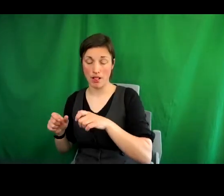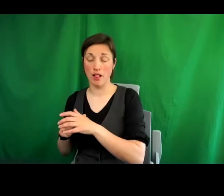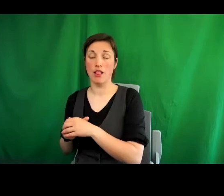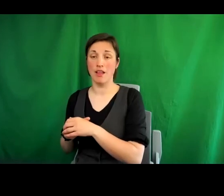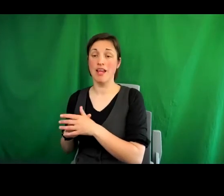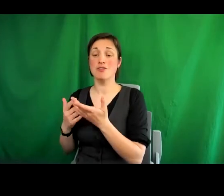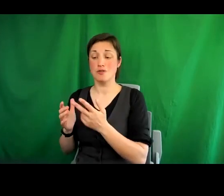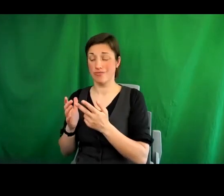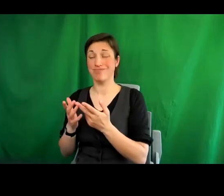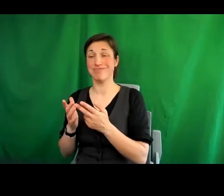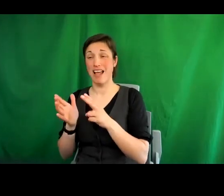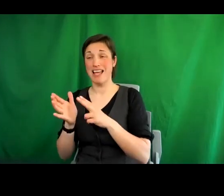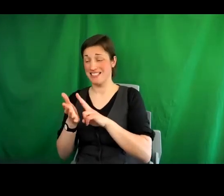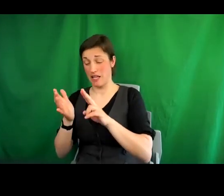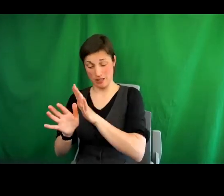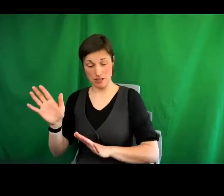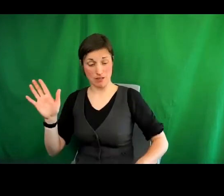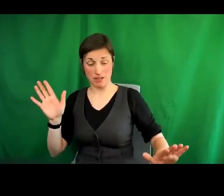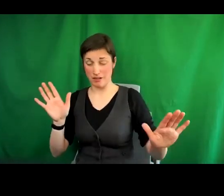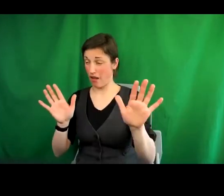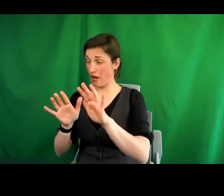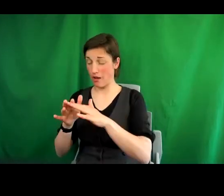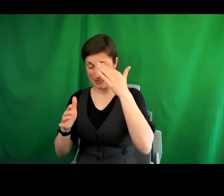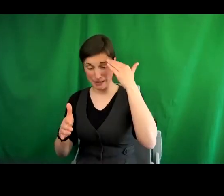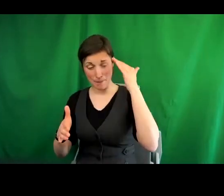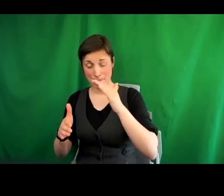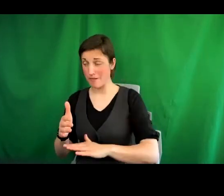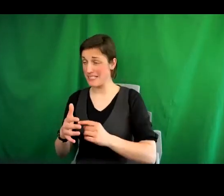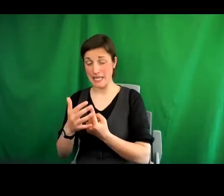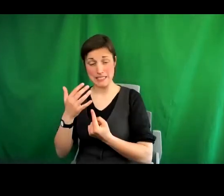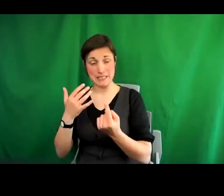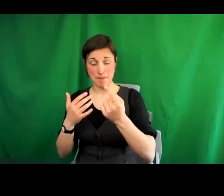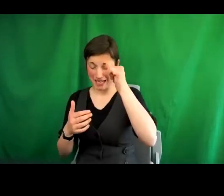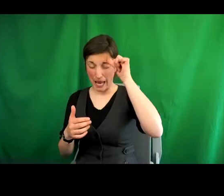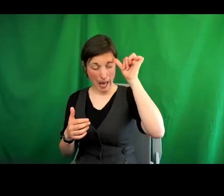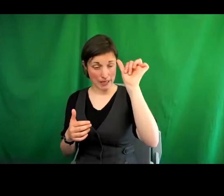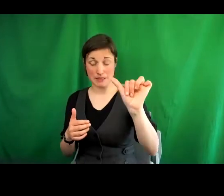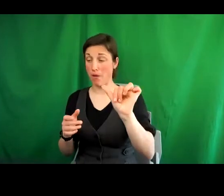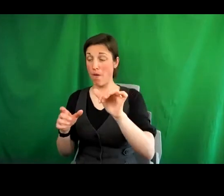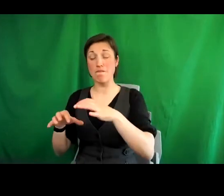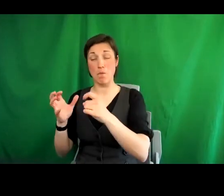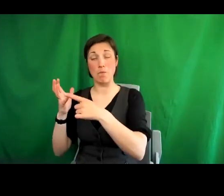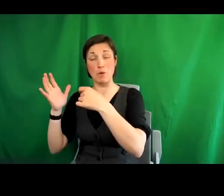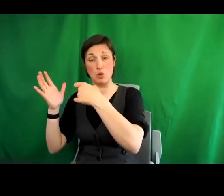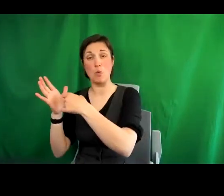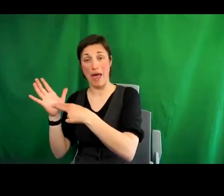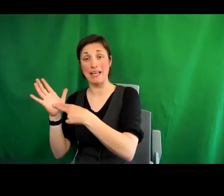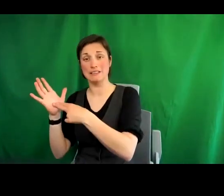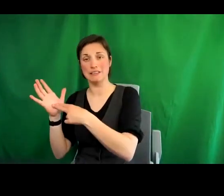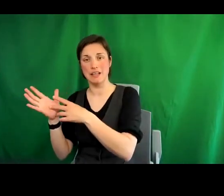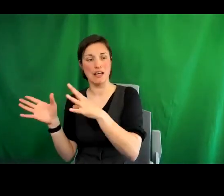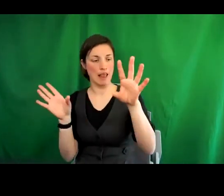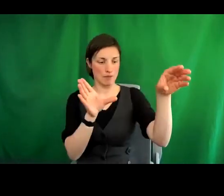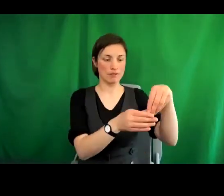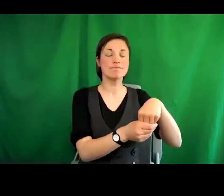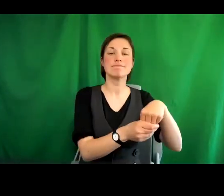conversation we had was something that the, you know, the independent expert on the rights of older persons in the UN participated in with us